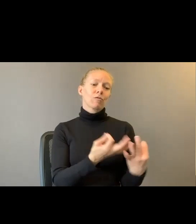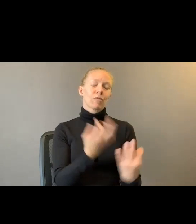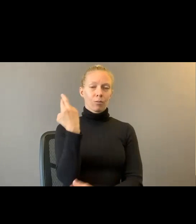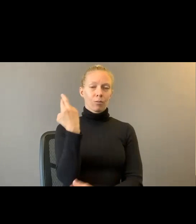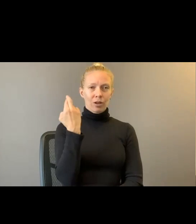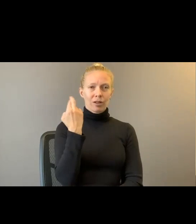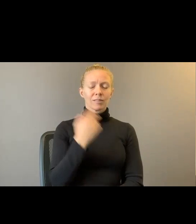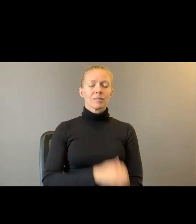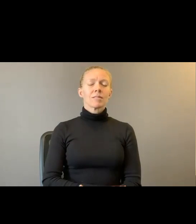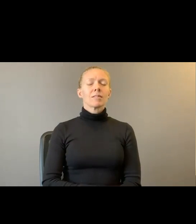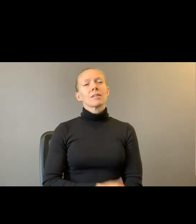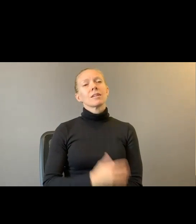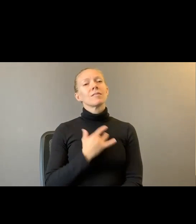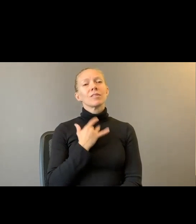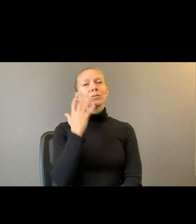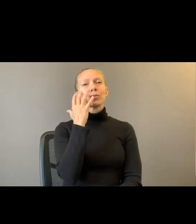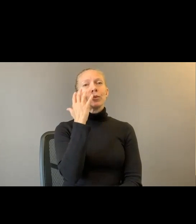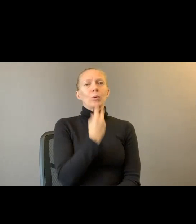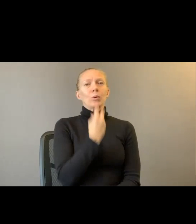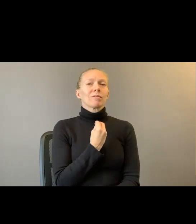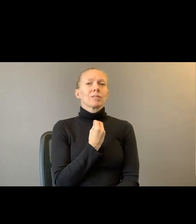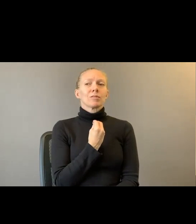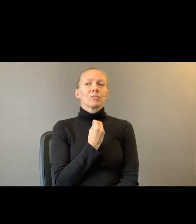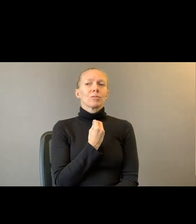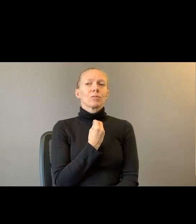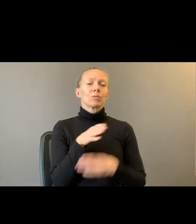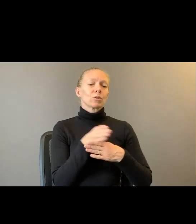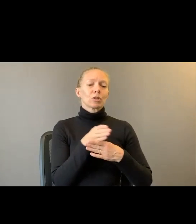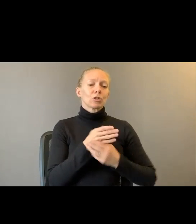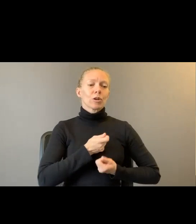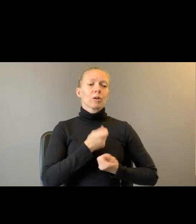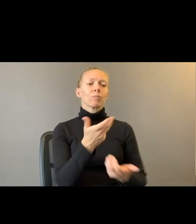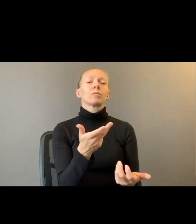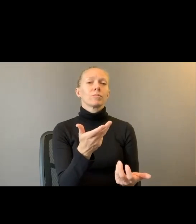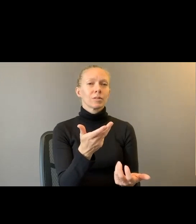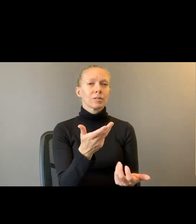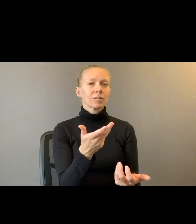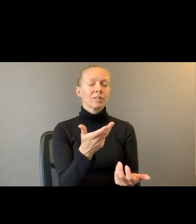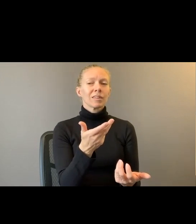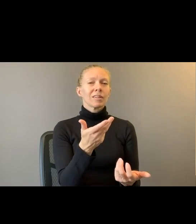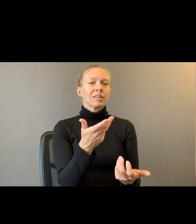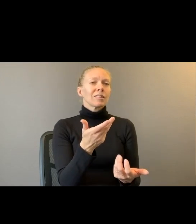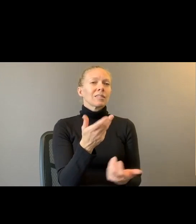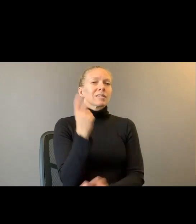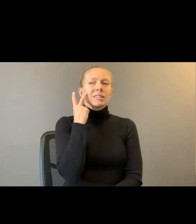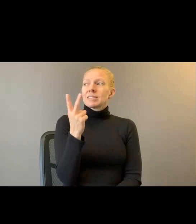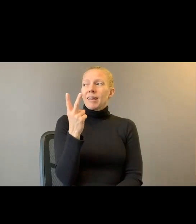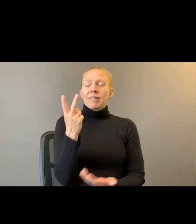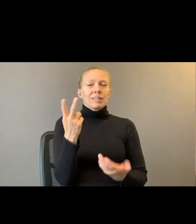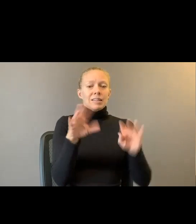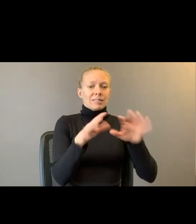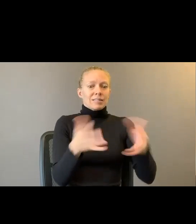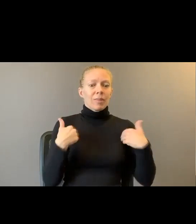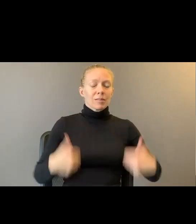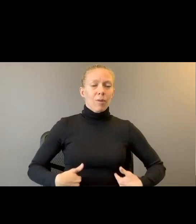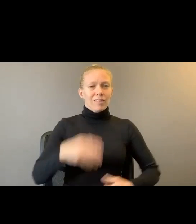to share poems with you all from seeing the body and to know that I wrote this book for my